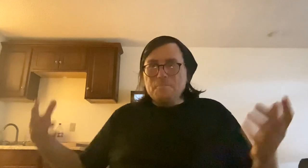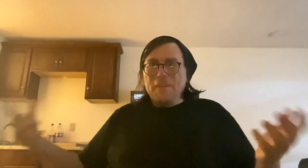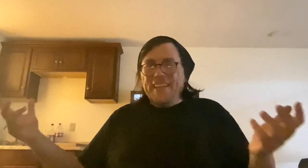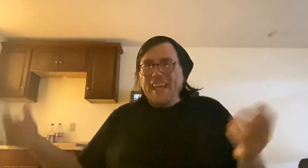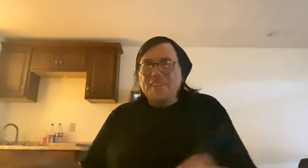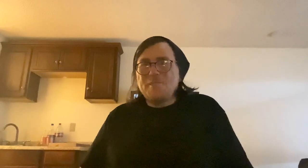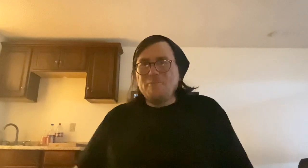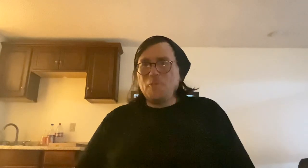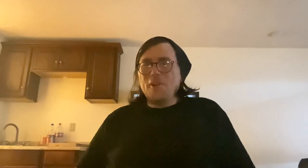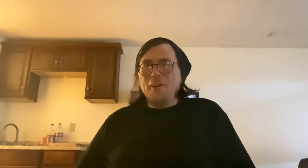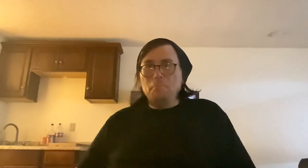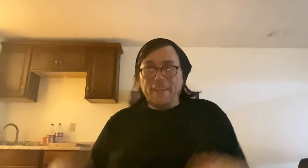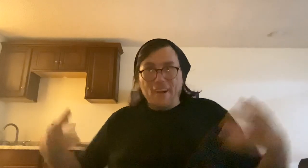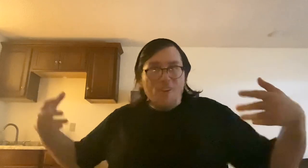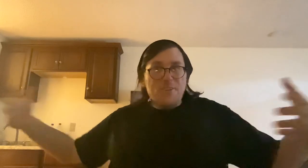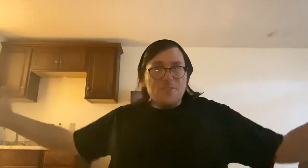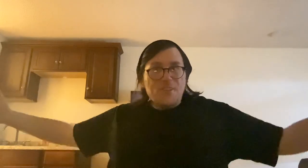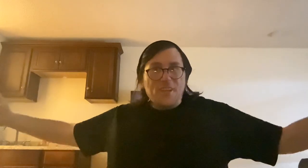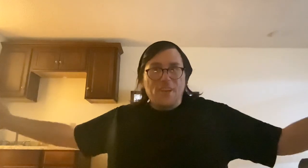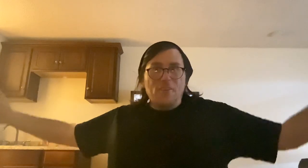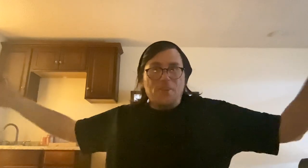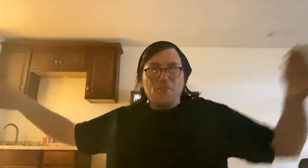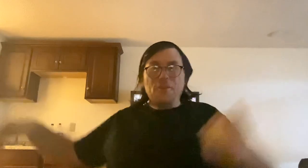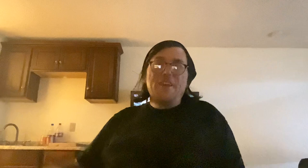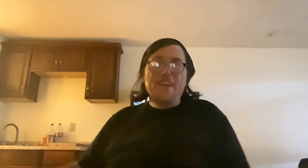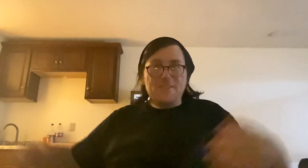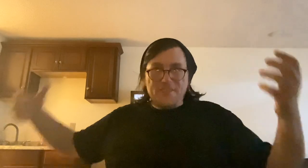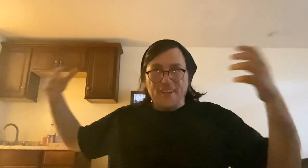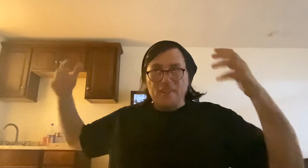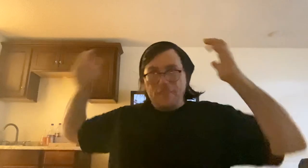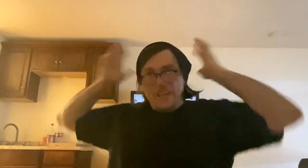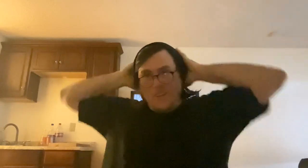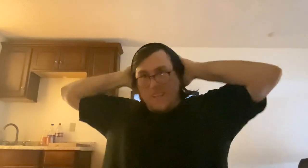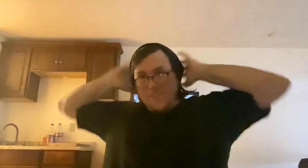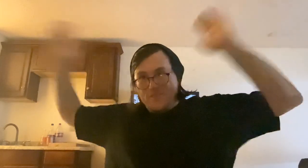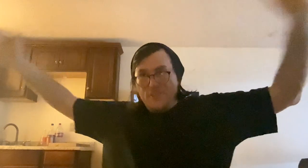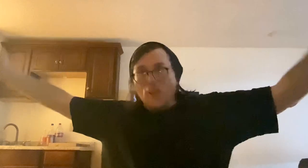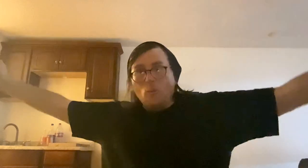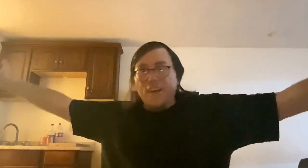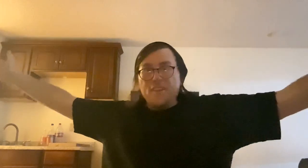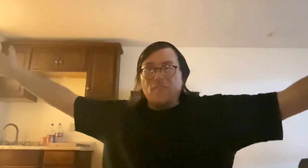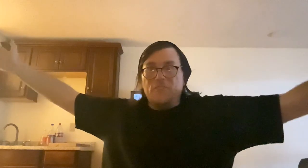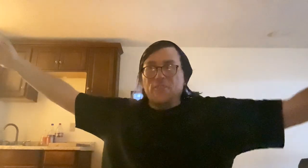been the case for budding artists, you know, in the early days of the internet to go on. You know, in the